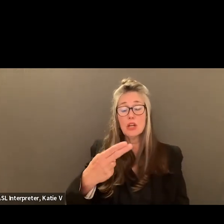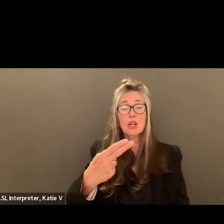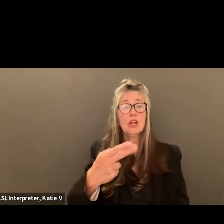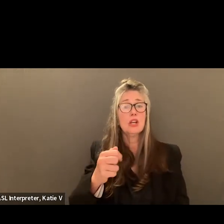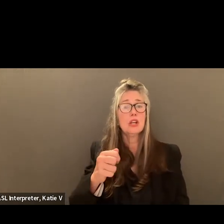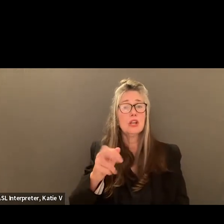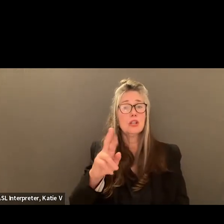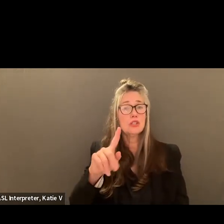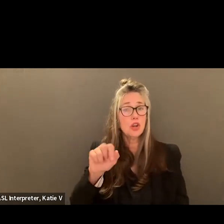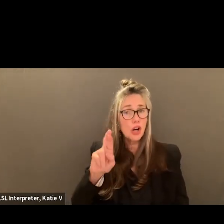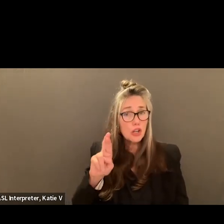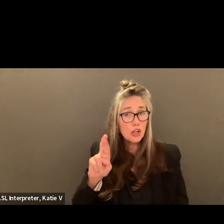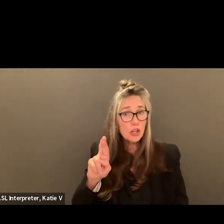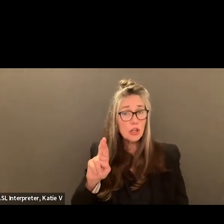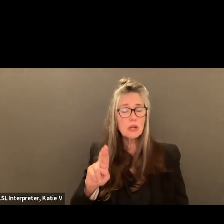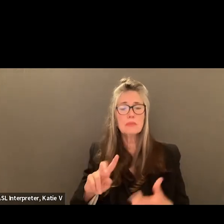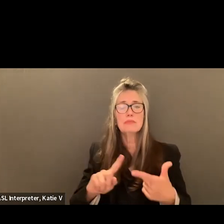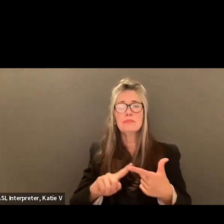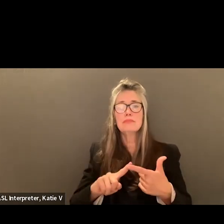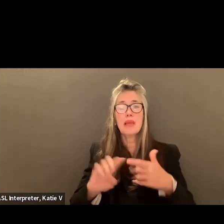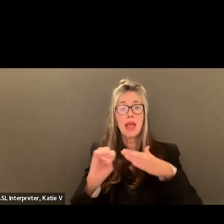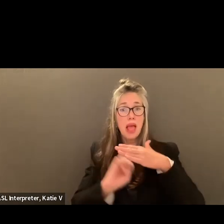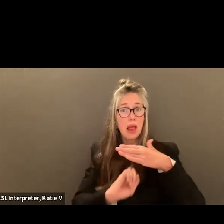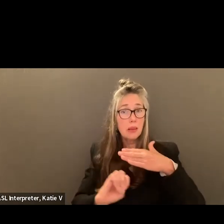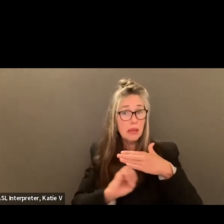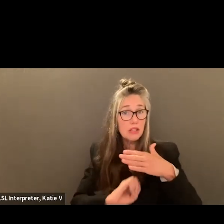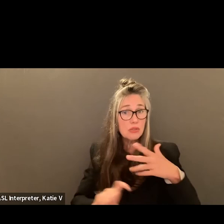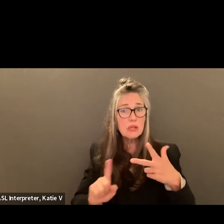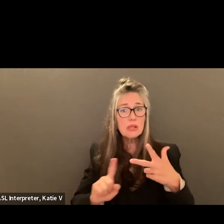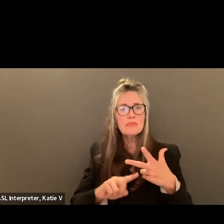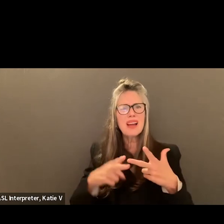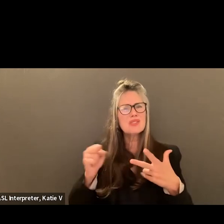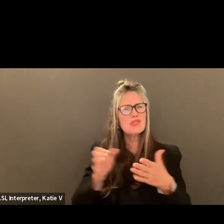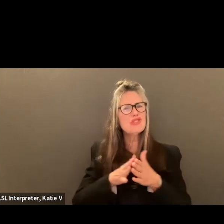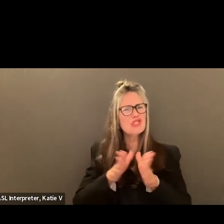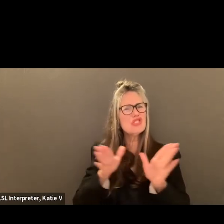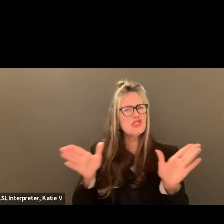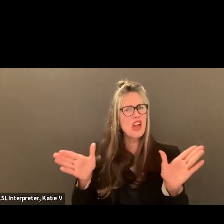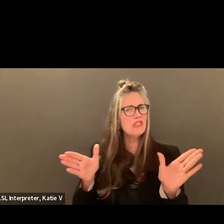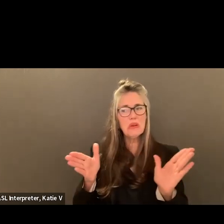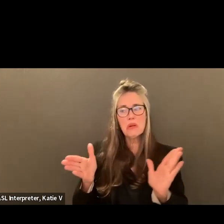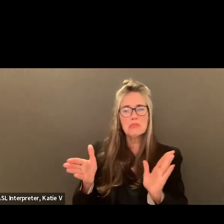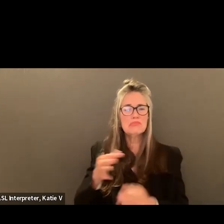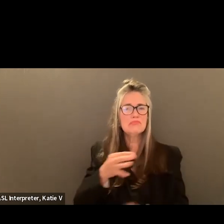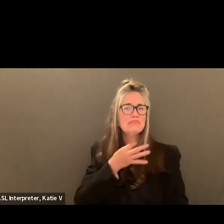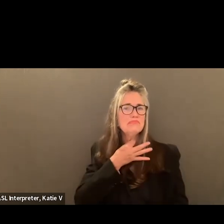elementary or high school? Kind of a general question.